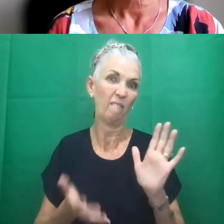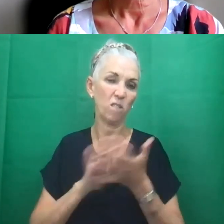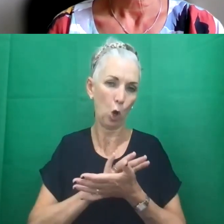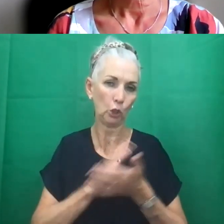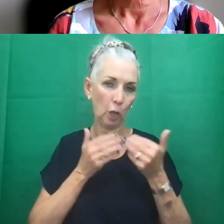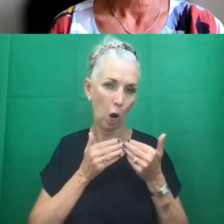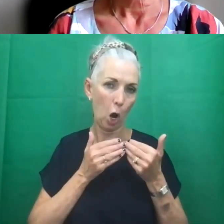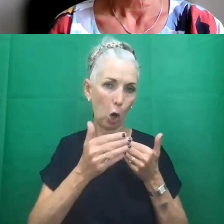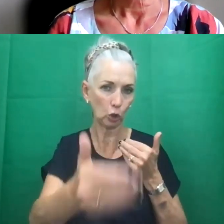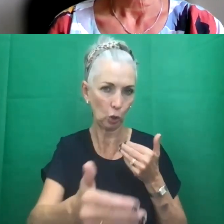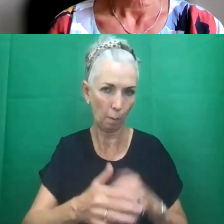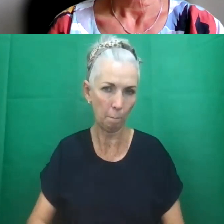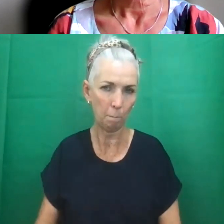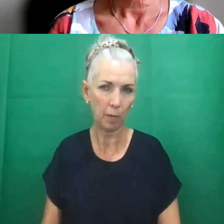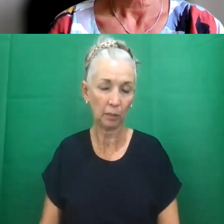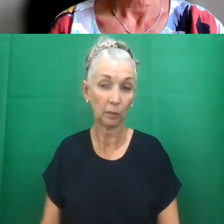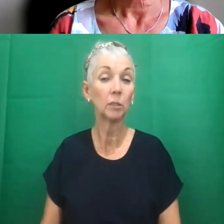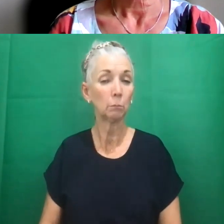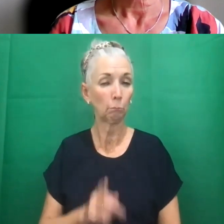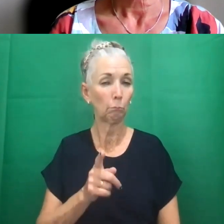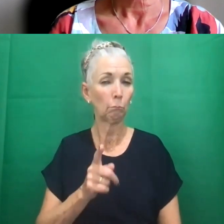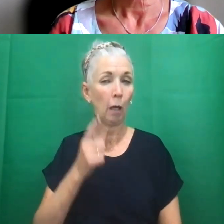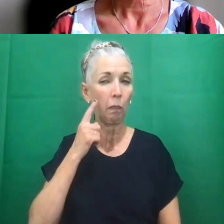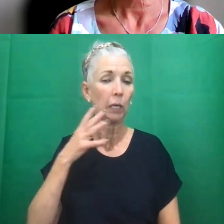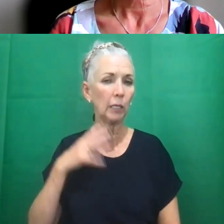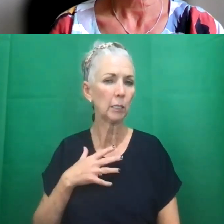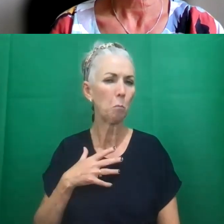yeah, I think that's an area that needs more probing, Pauline, definitely.